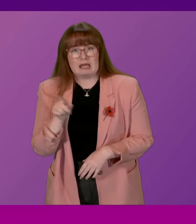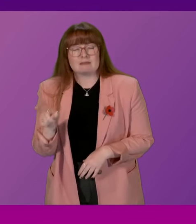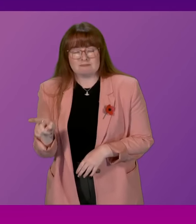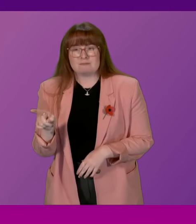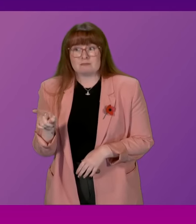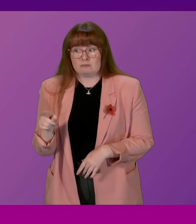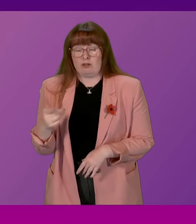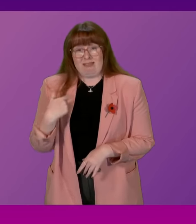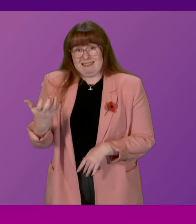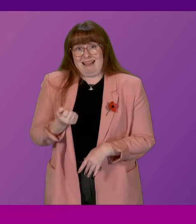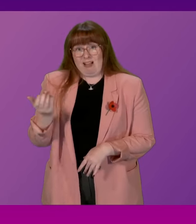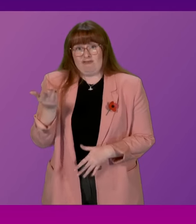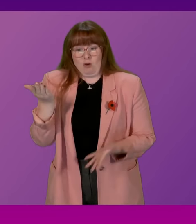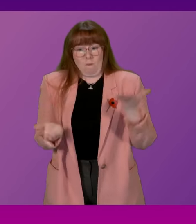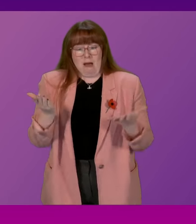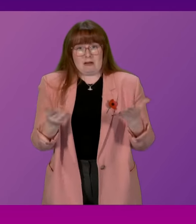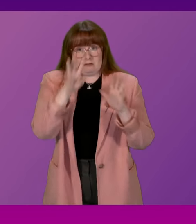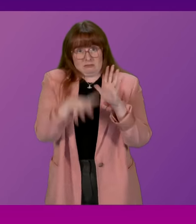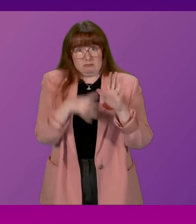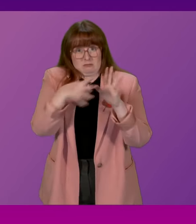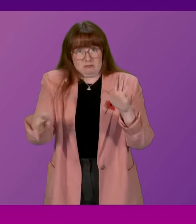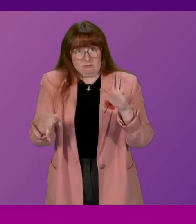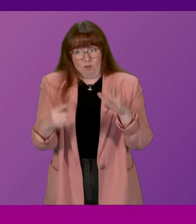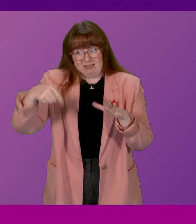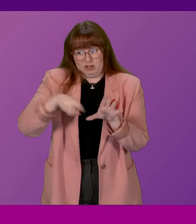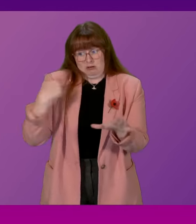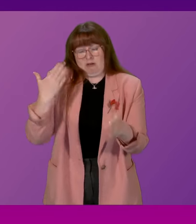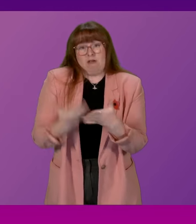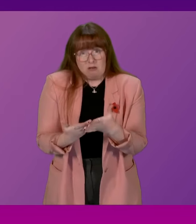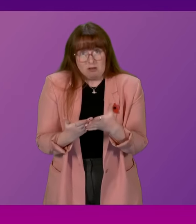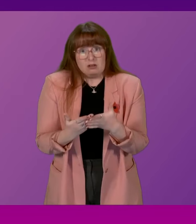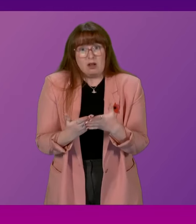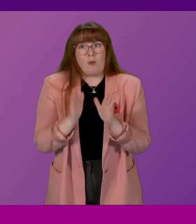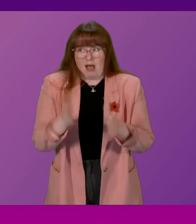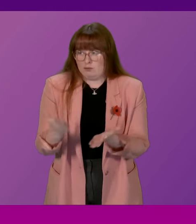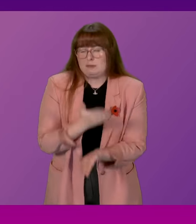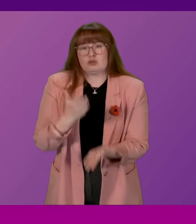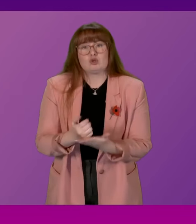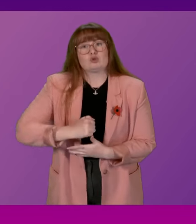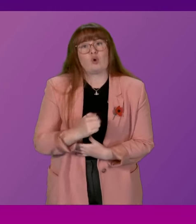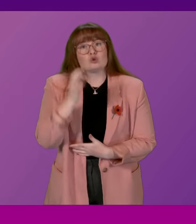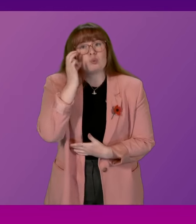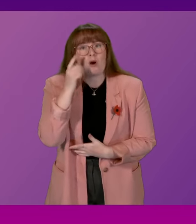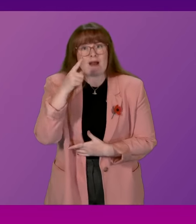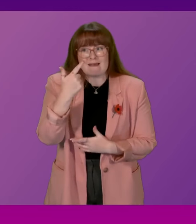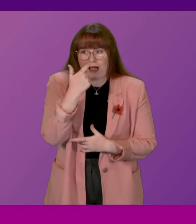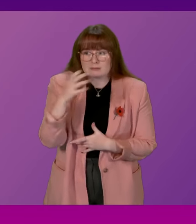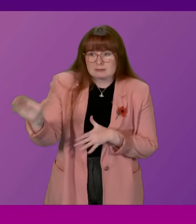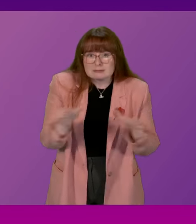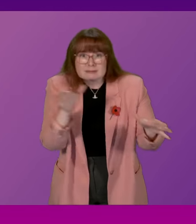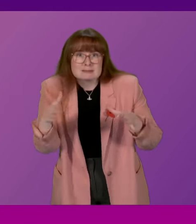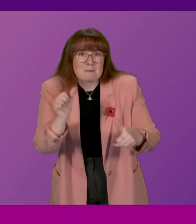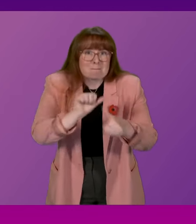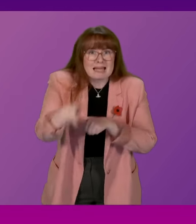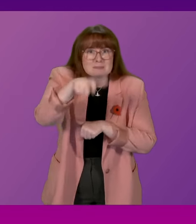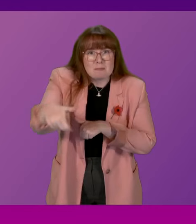salary comparison tables for 2022-23, is that we have to make sure that Scottish water is able to attract the best talent